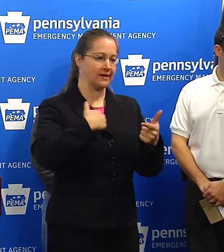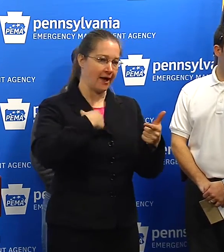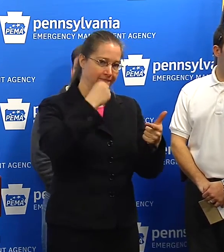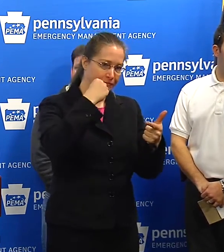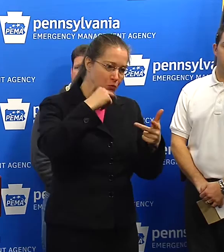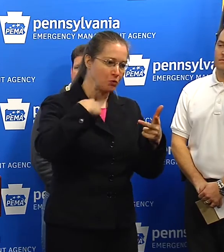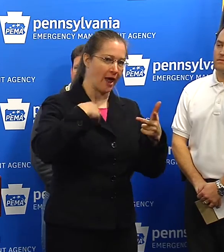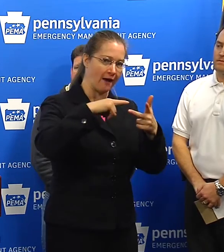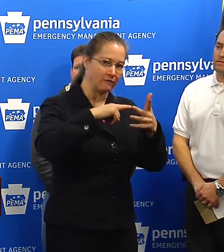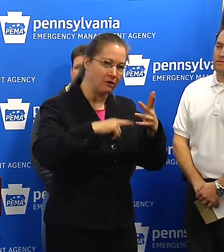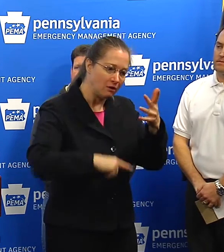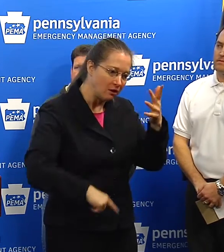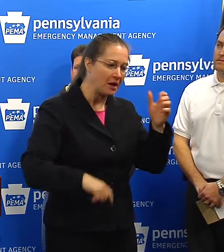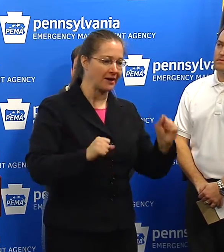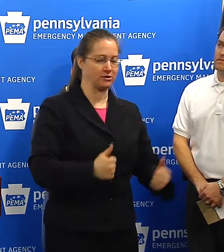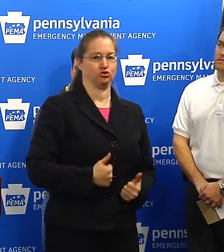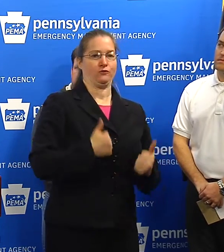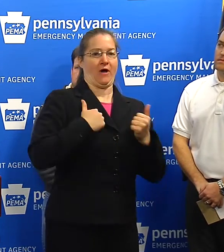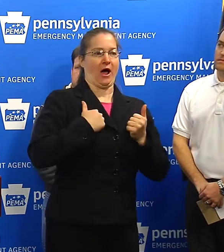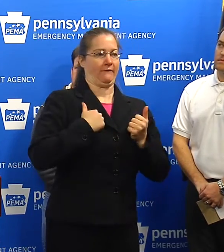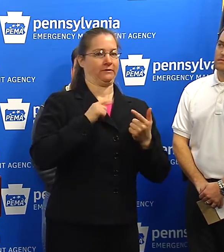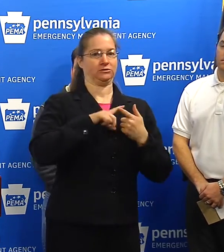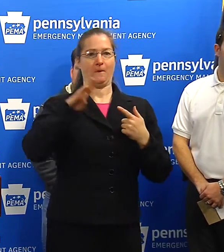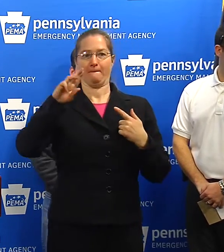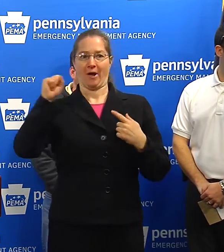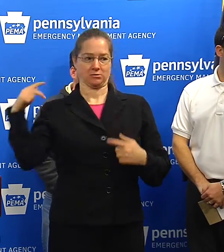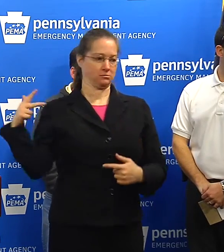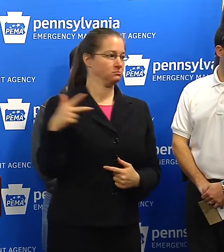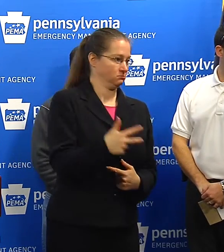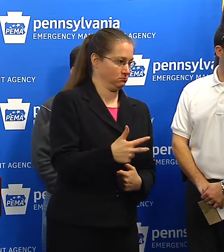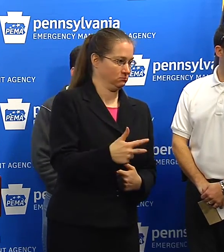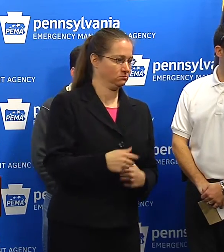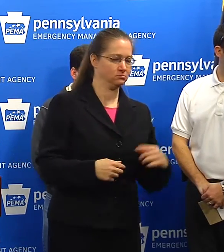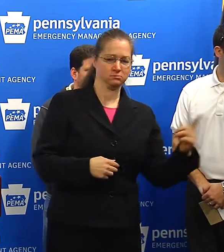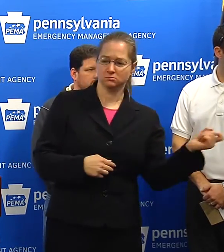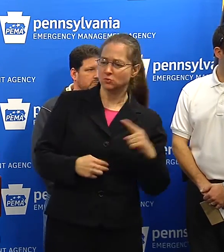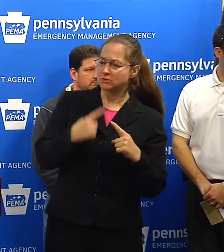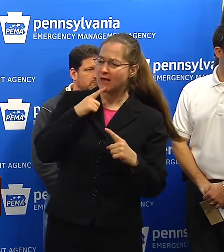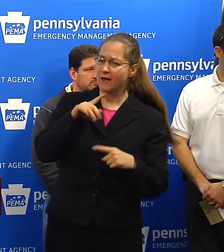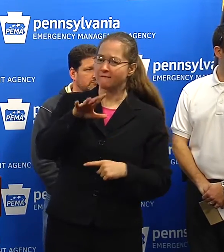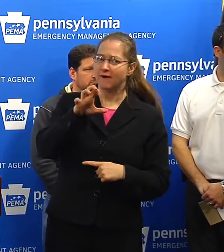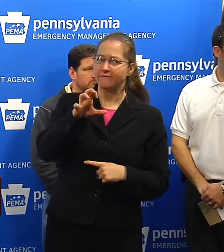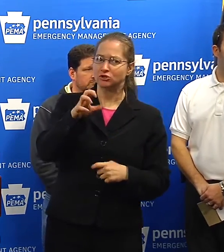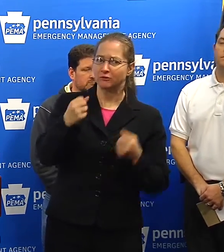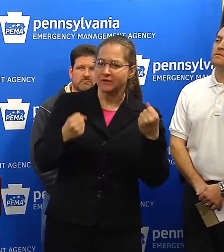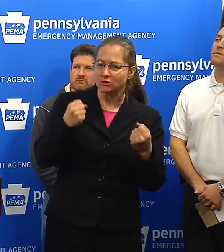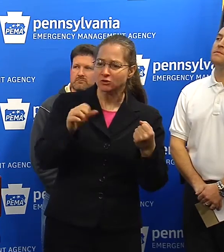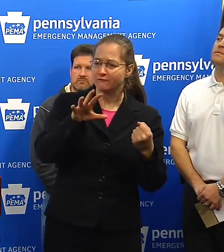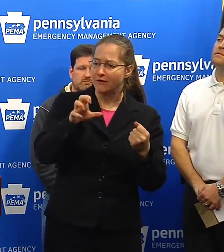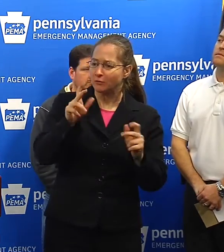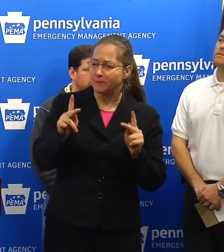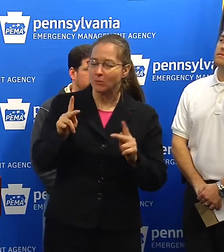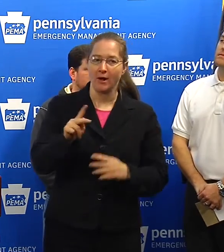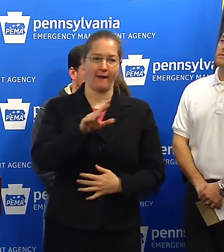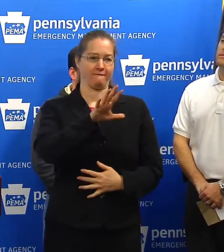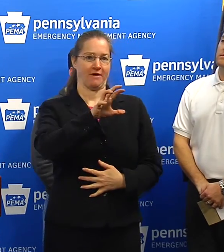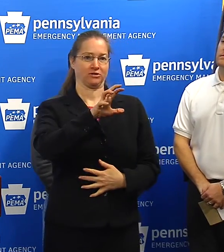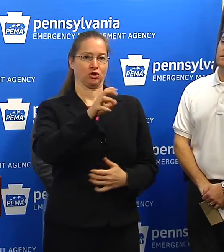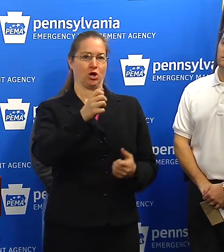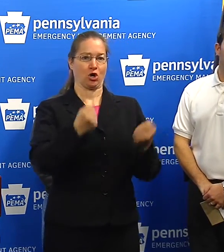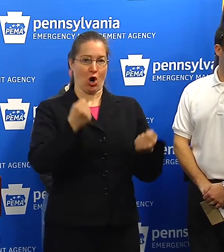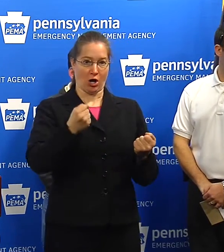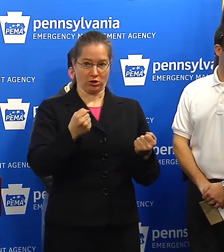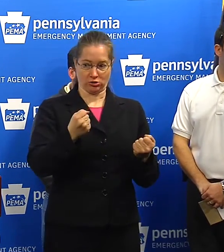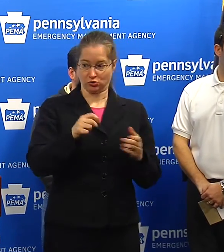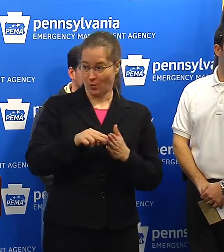need to survive until the buses arrive. Governor, I'm sorry. Did you say 500 vehicles or 500 people? 500 vehicles. 500 vehicles.